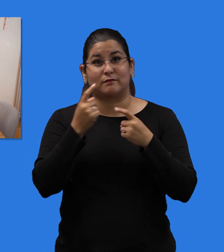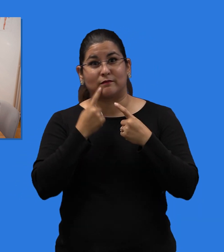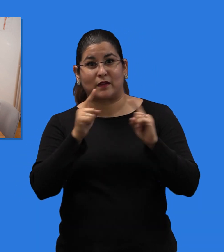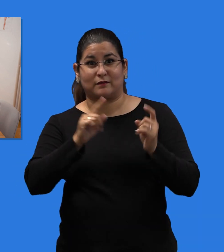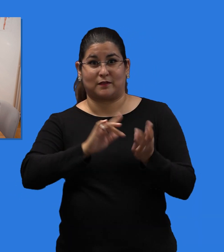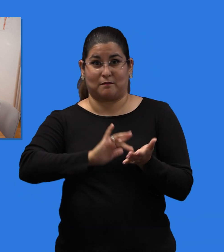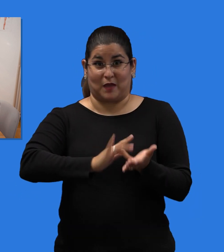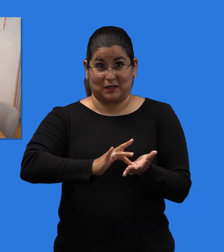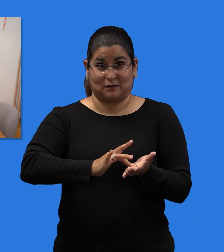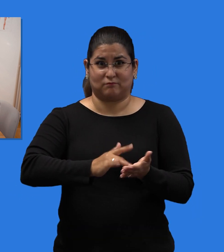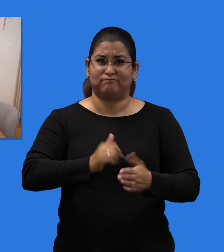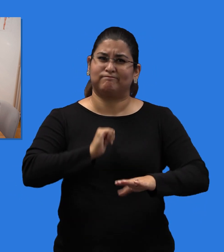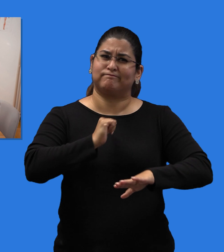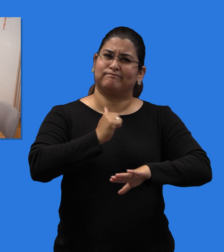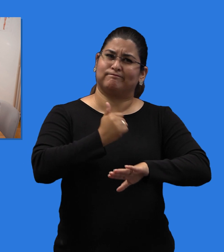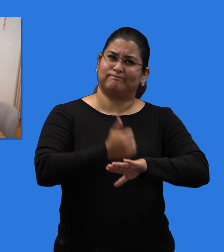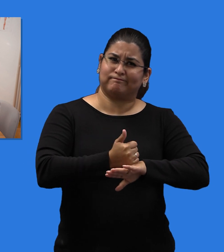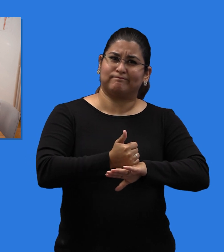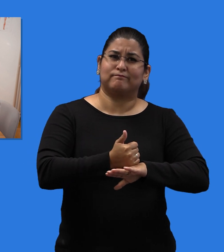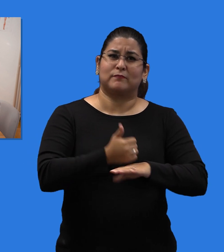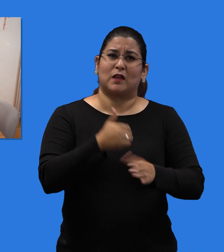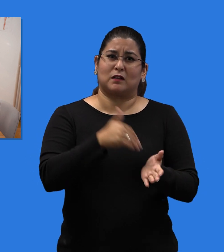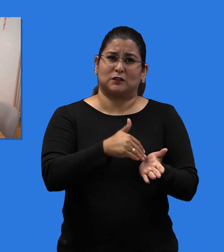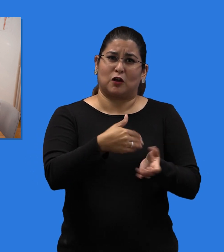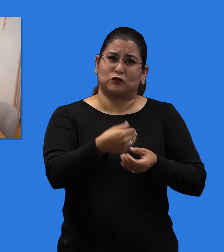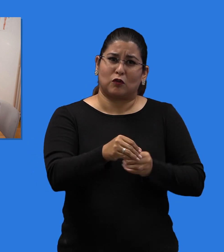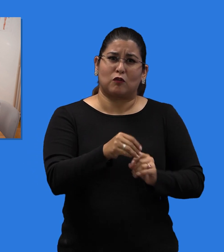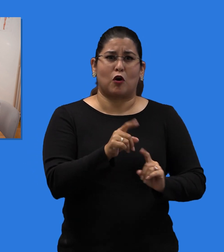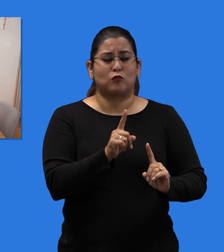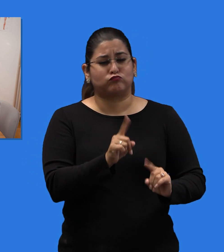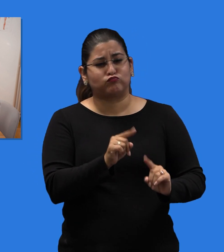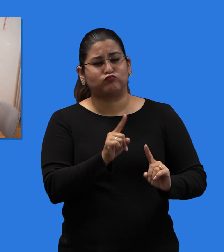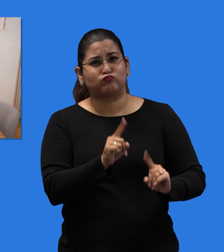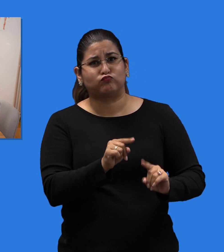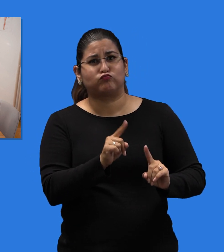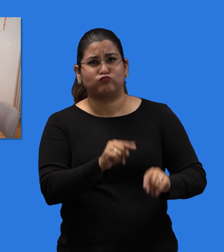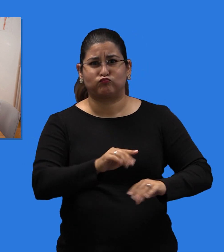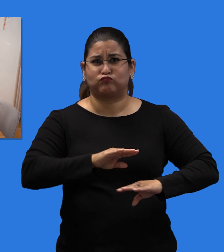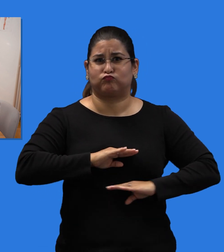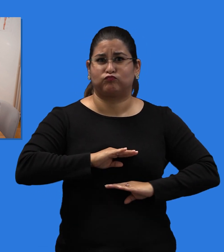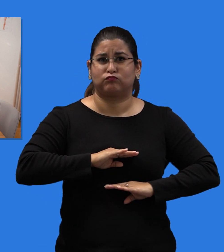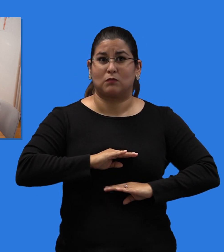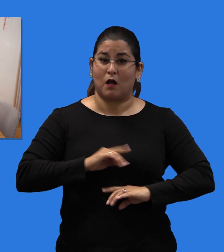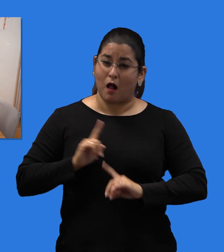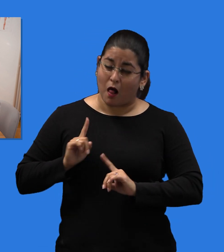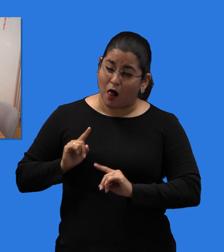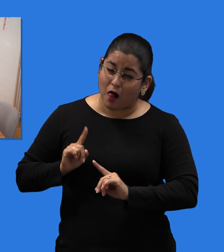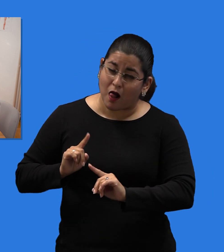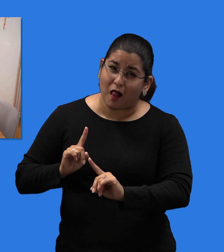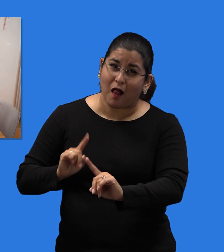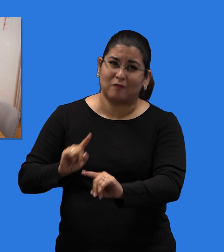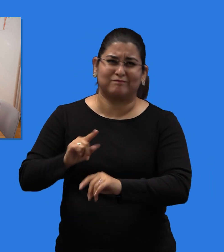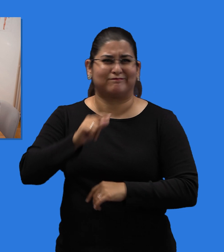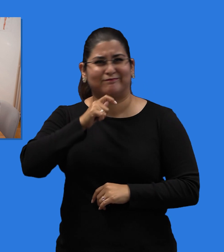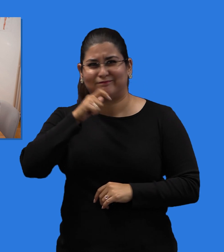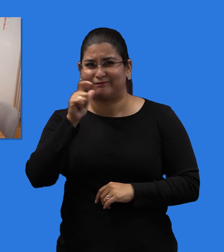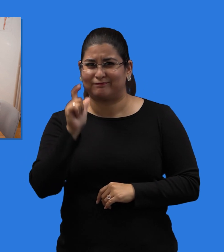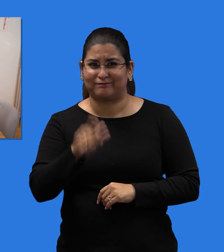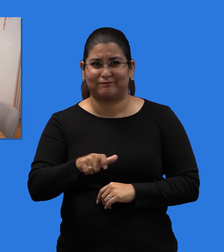and correctional facilities. Provide safe and effective treatment in as few visits as